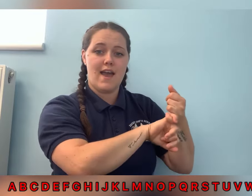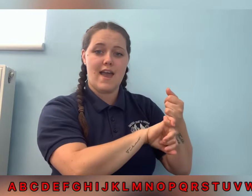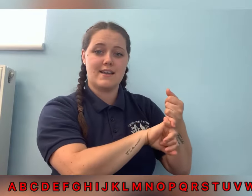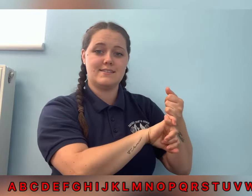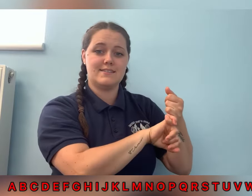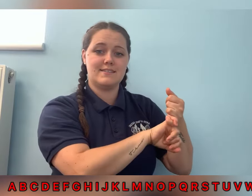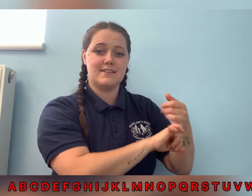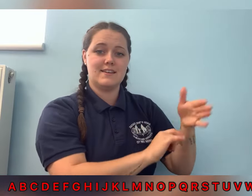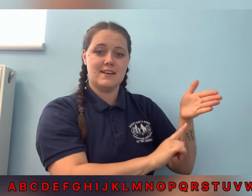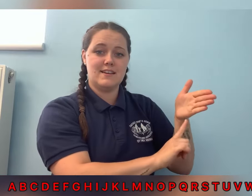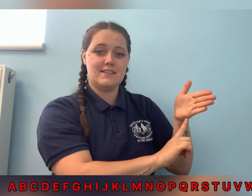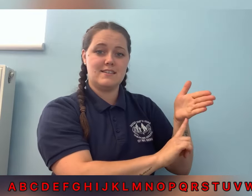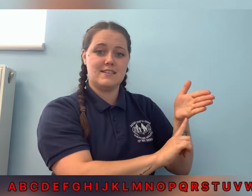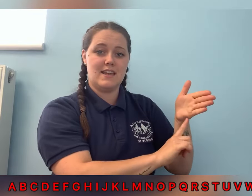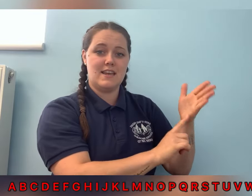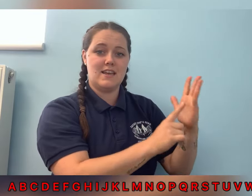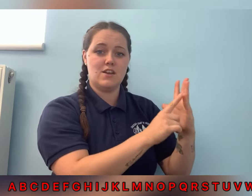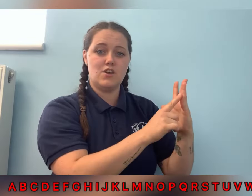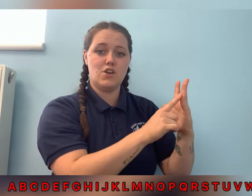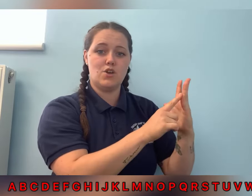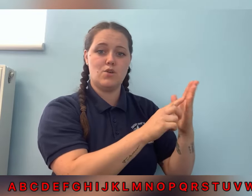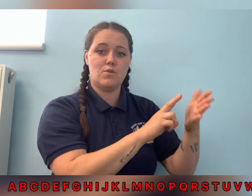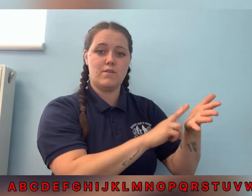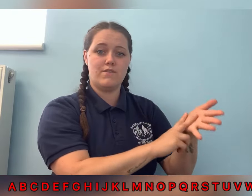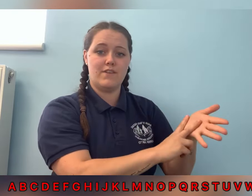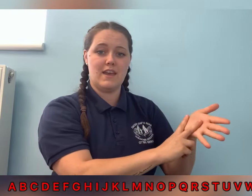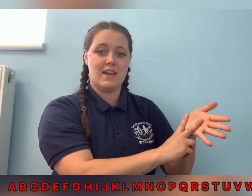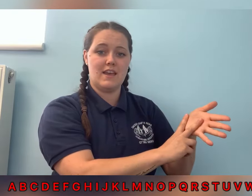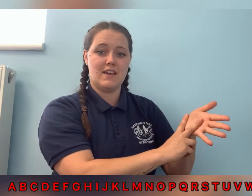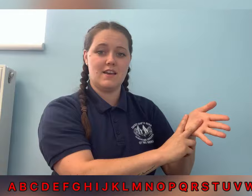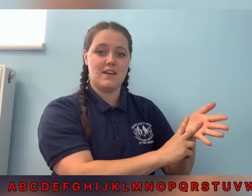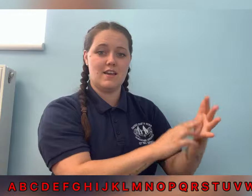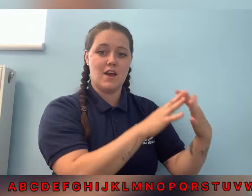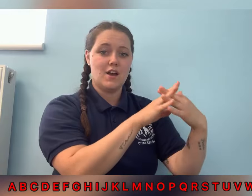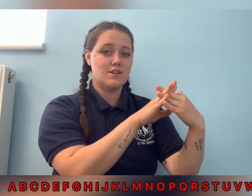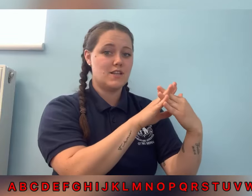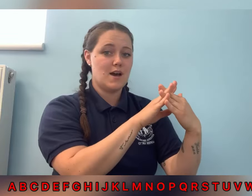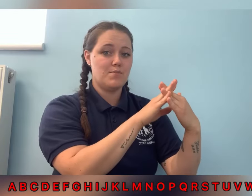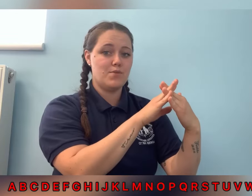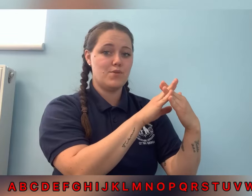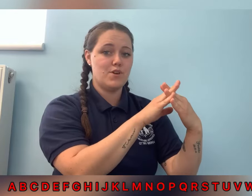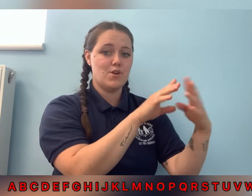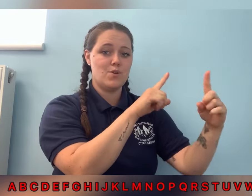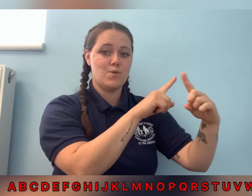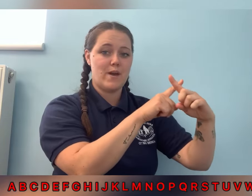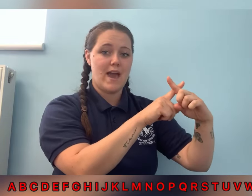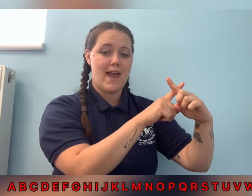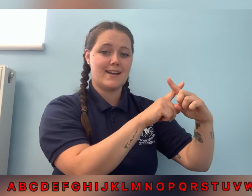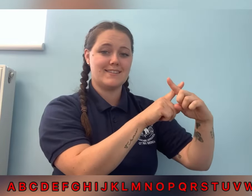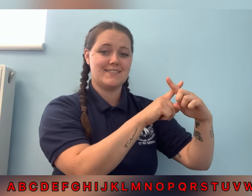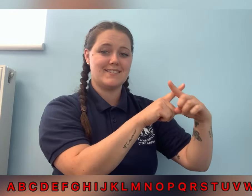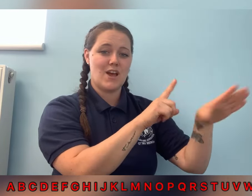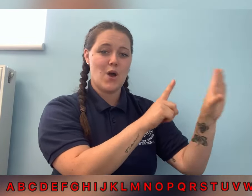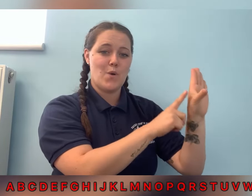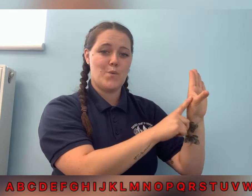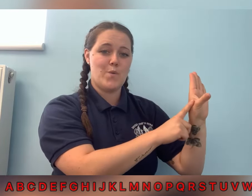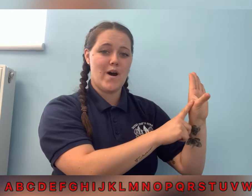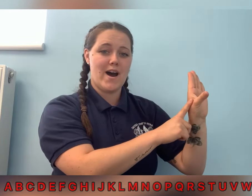S, T, U, V, W, X, Y,